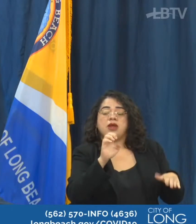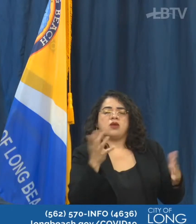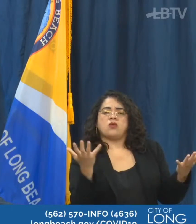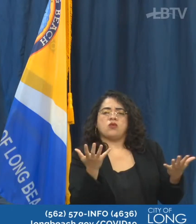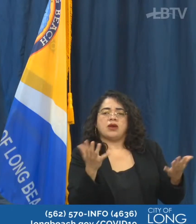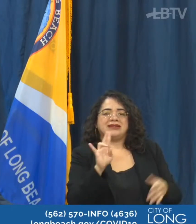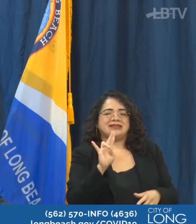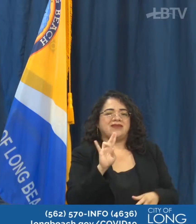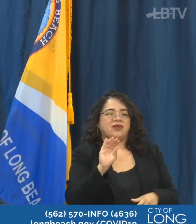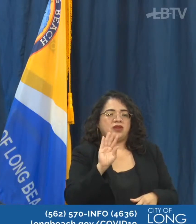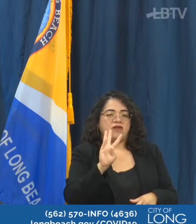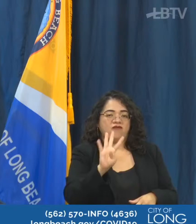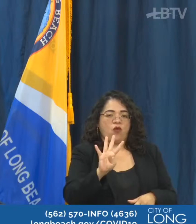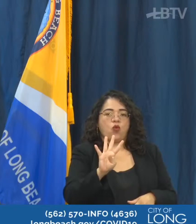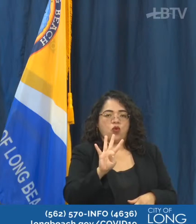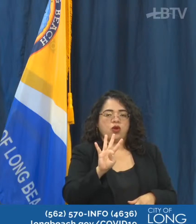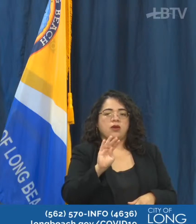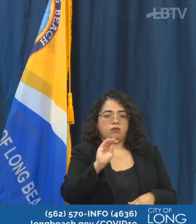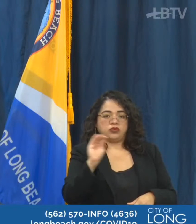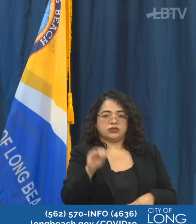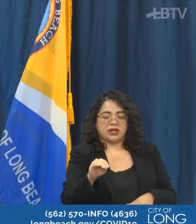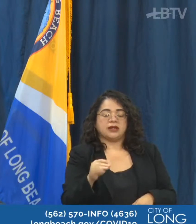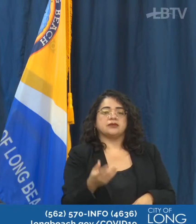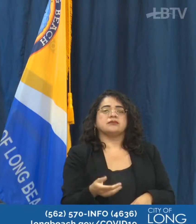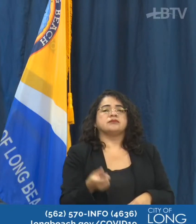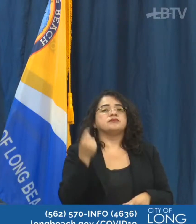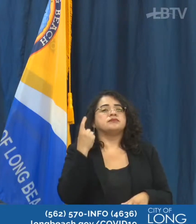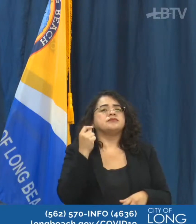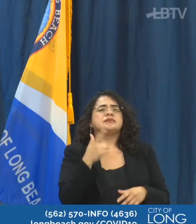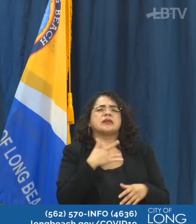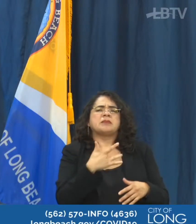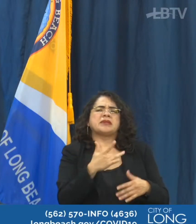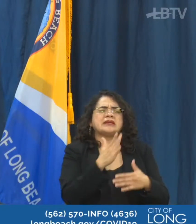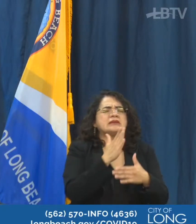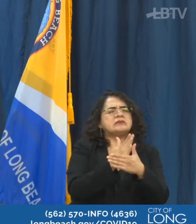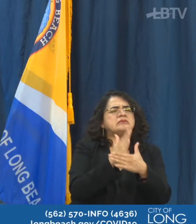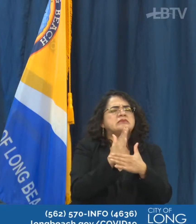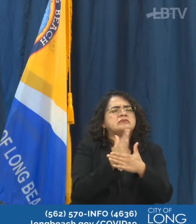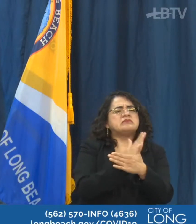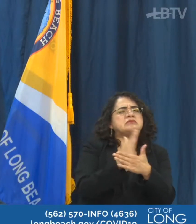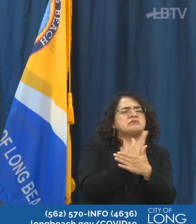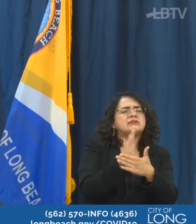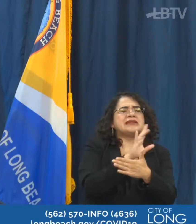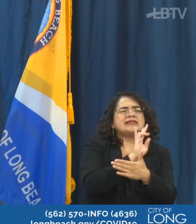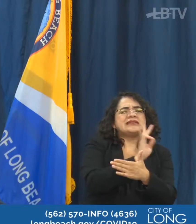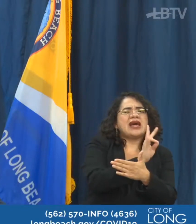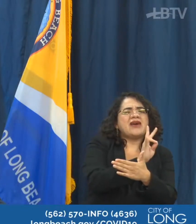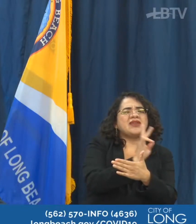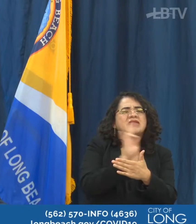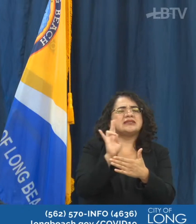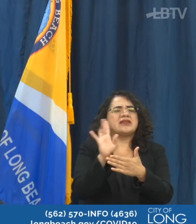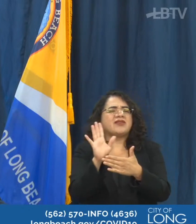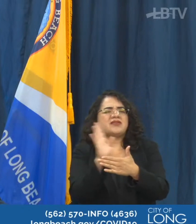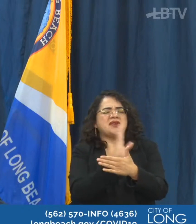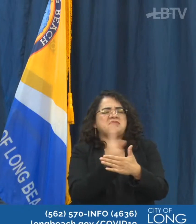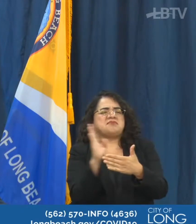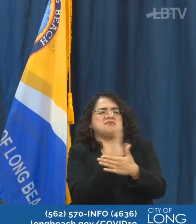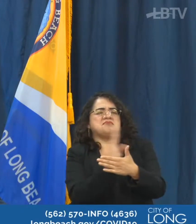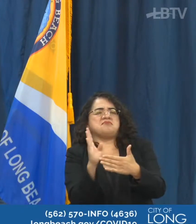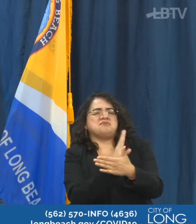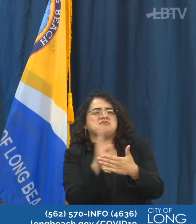couple of weeks, we have been in about the mid mid 70s on that rate as well. So there has not been yet